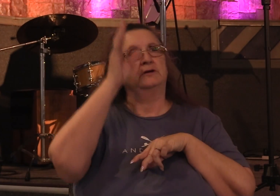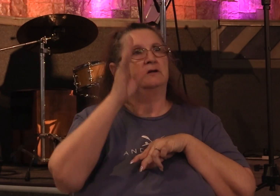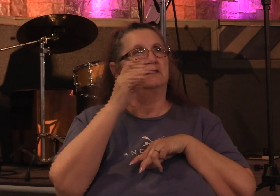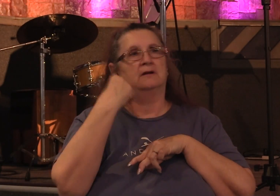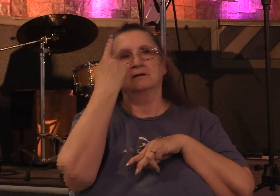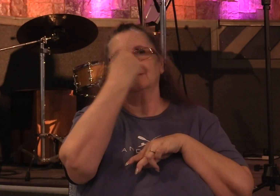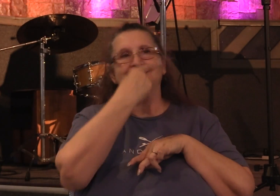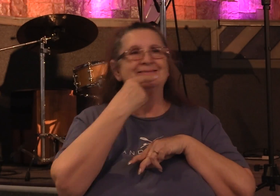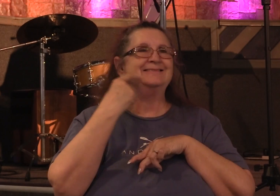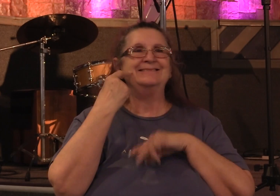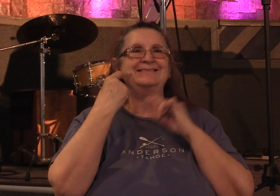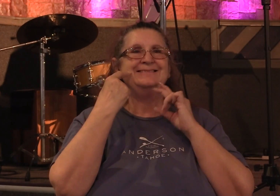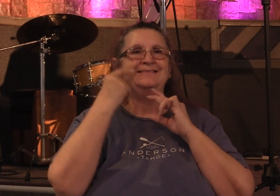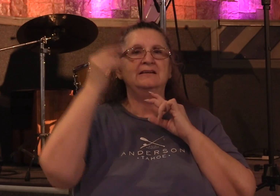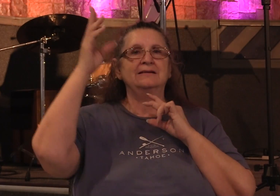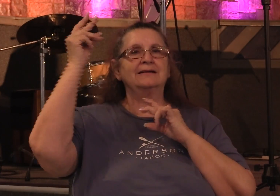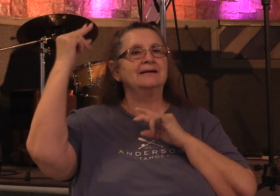God sees and knows everything they're doing